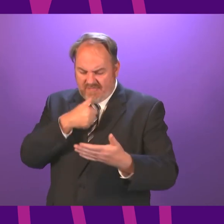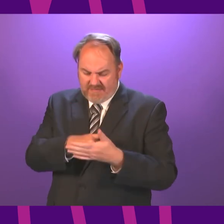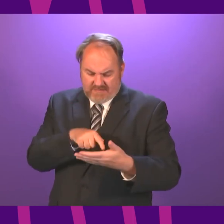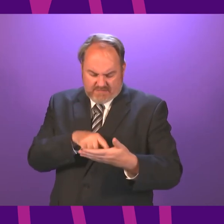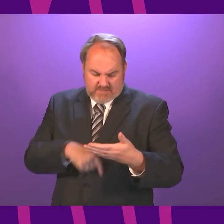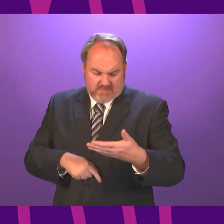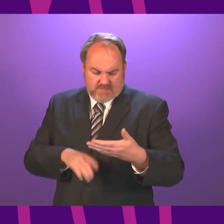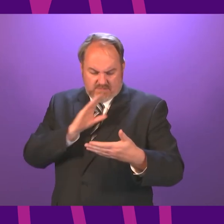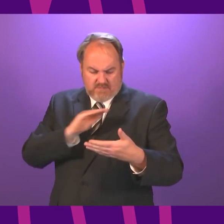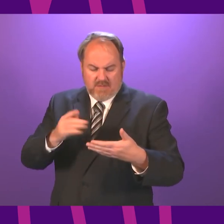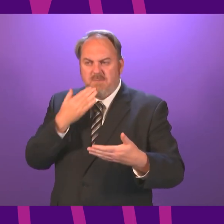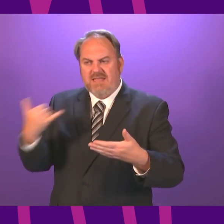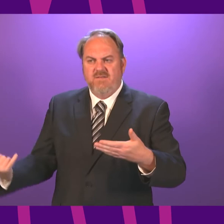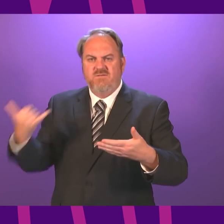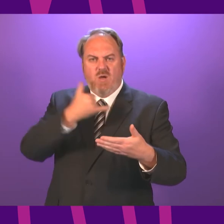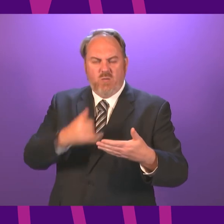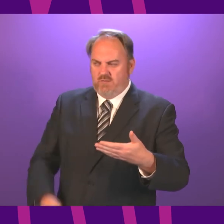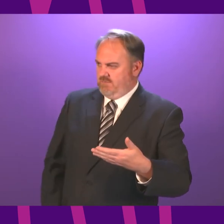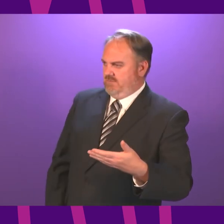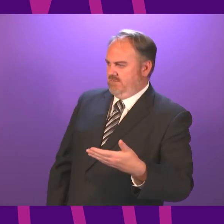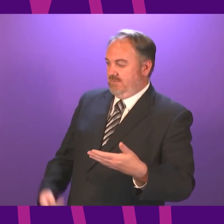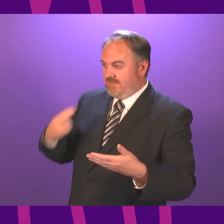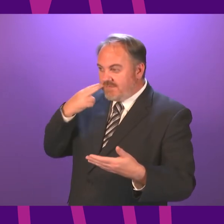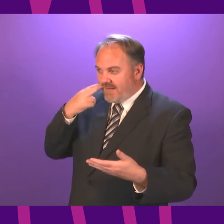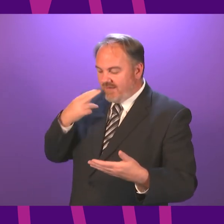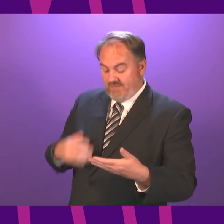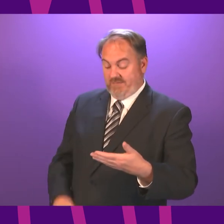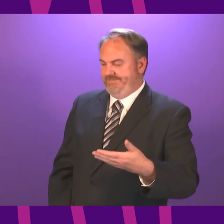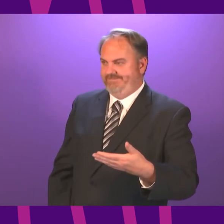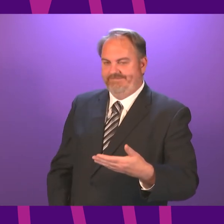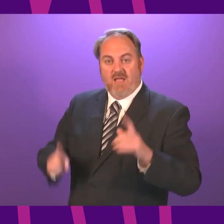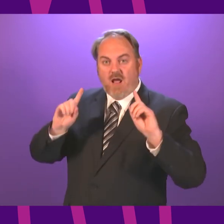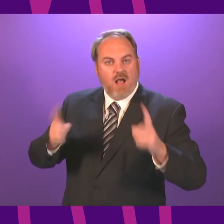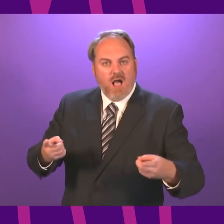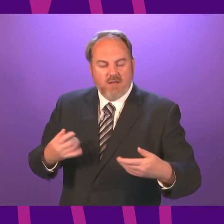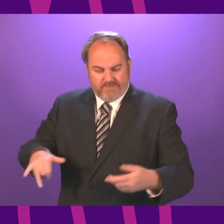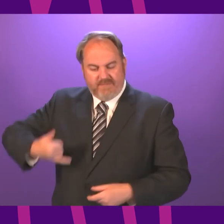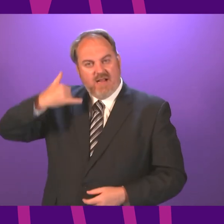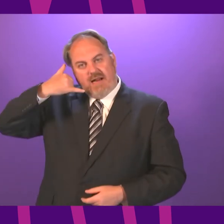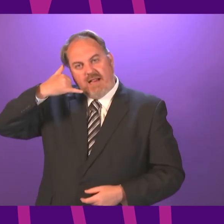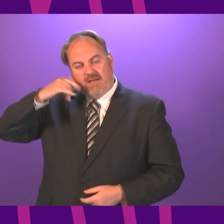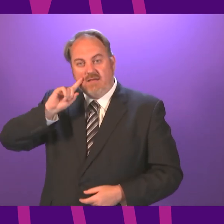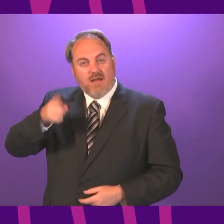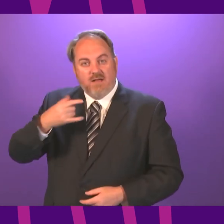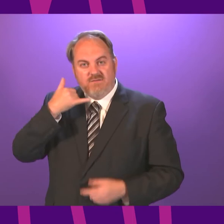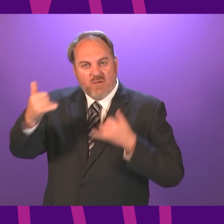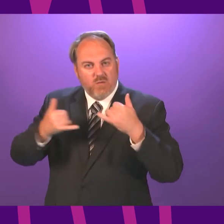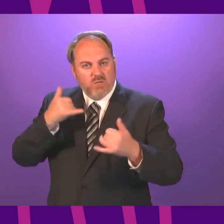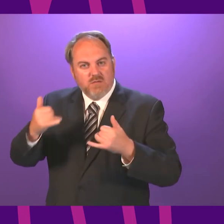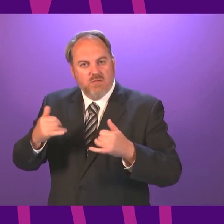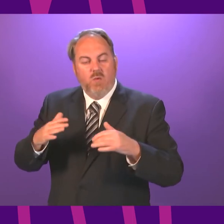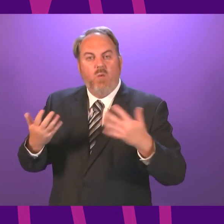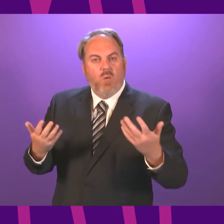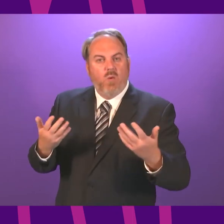telephone appointments, which, of course, I assume was inadvertent. Subsequent online appointments often take place without